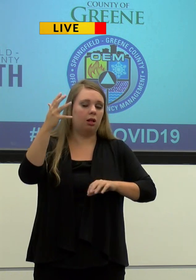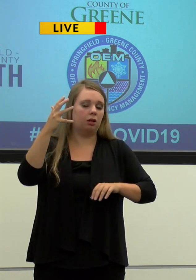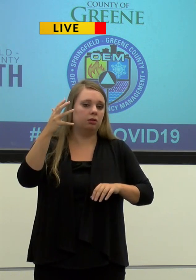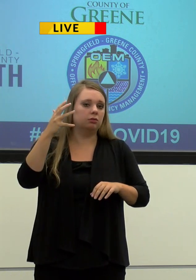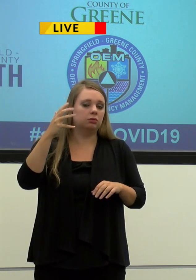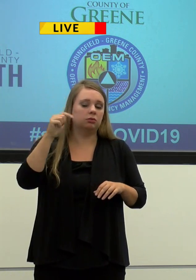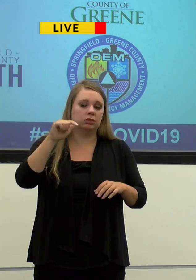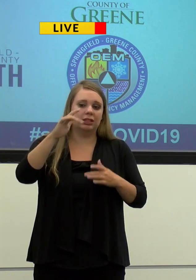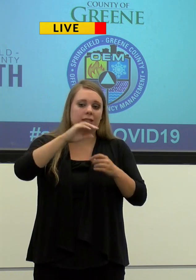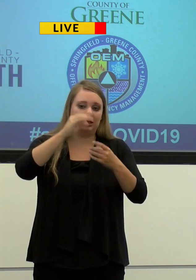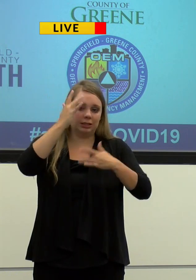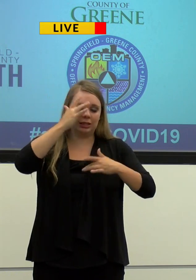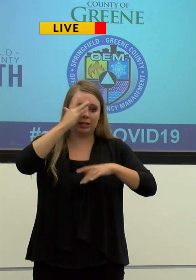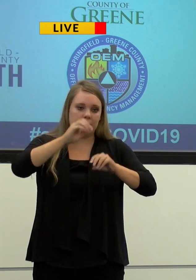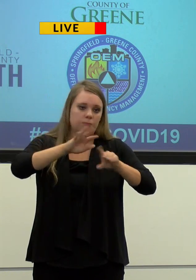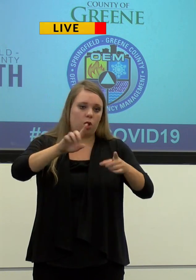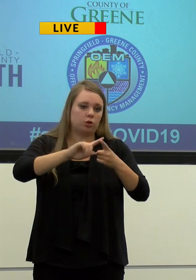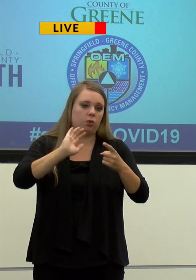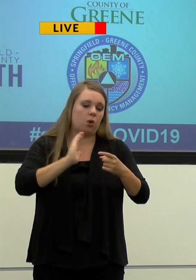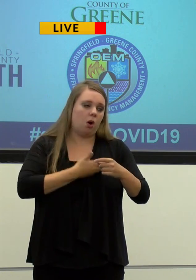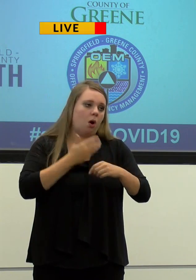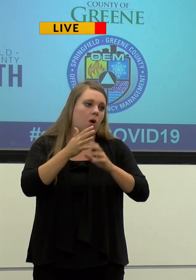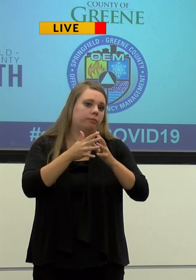disease has wrought on our, on our nation.